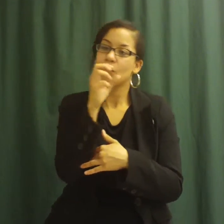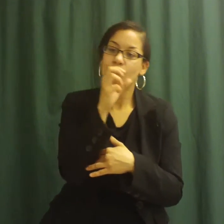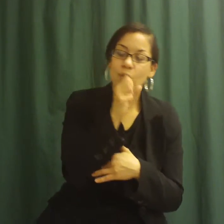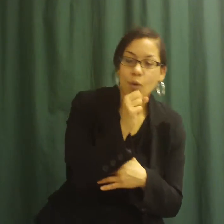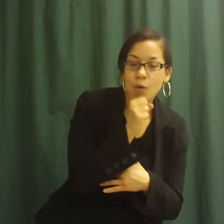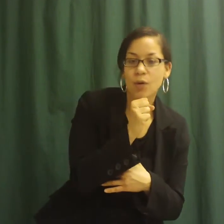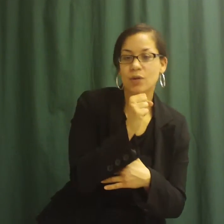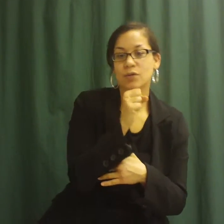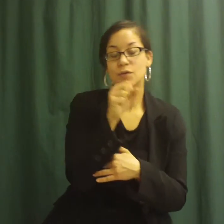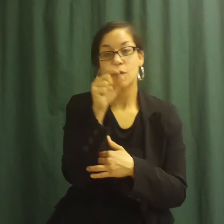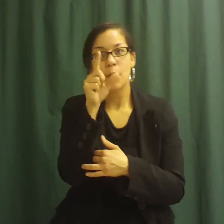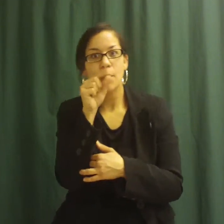the seeds.